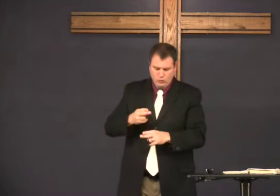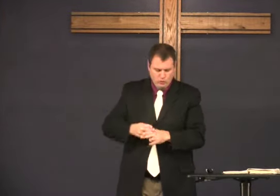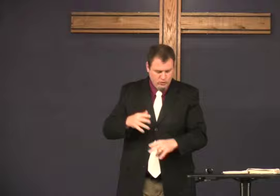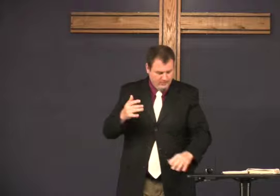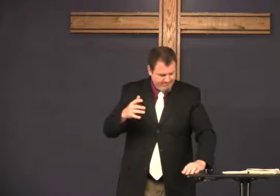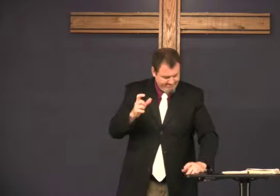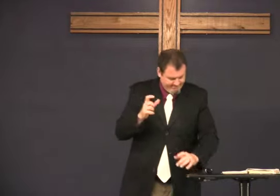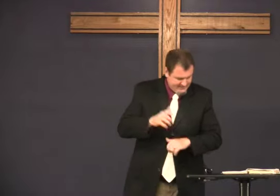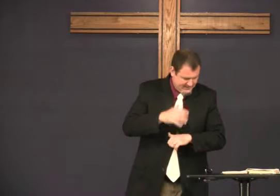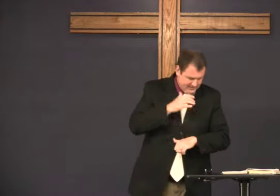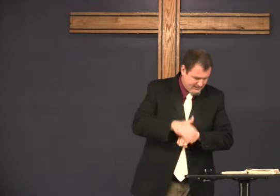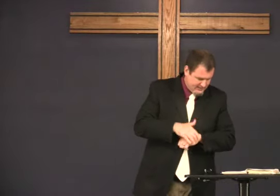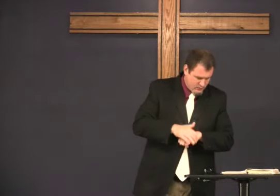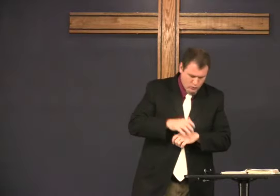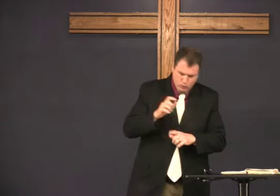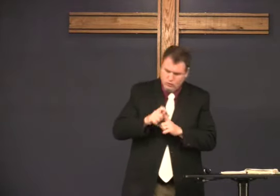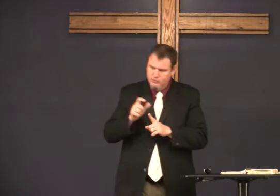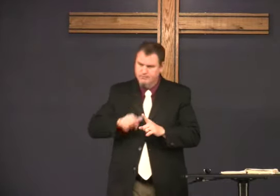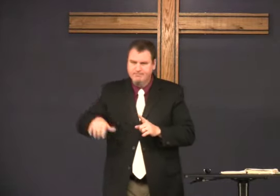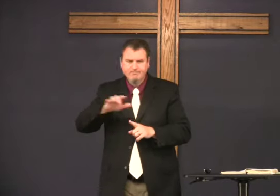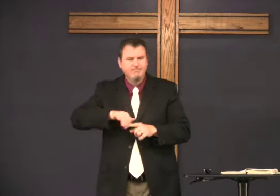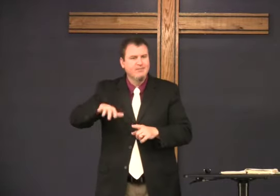What do I call it? What's the English word?